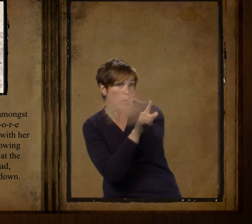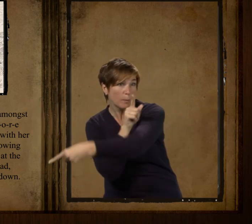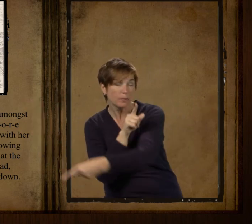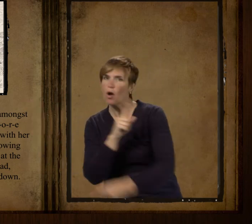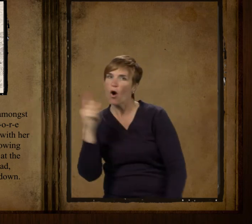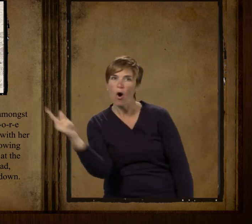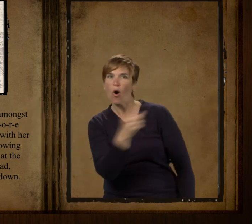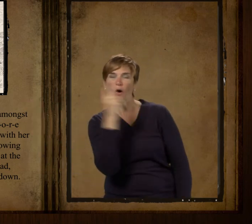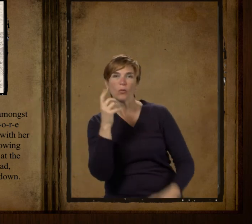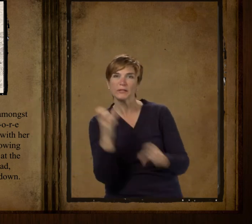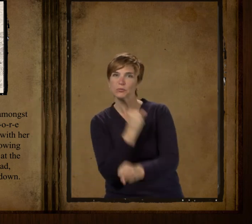it down